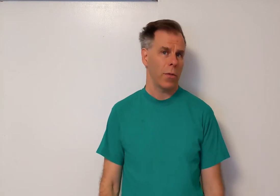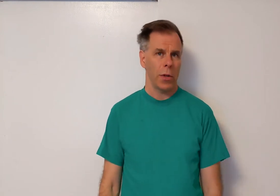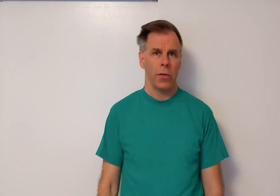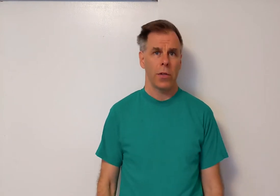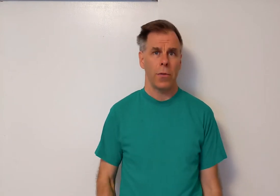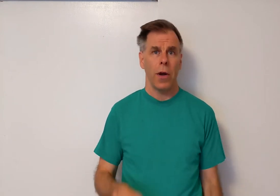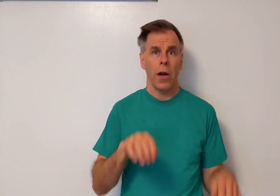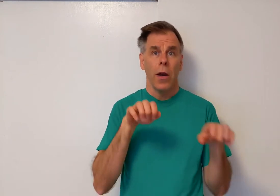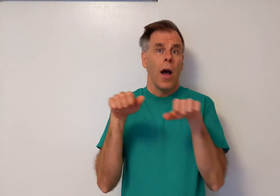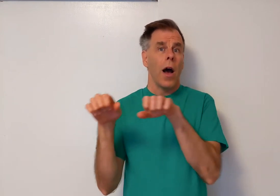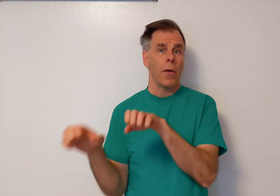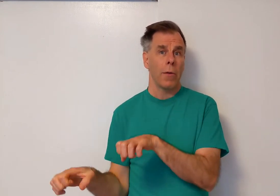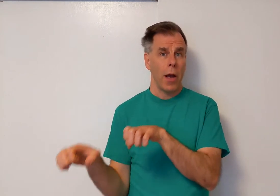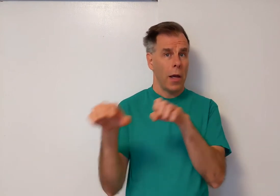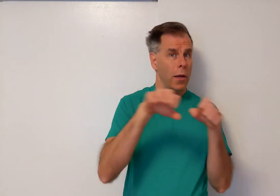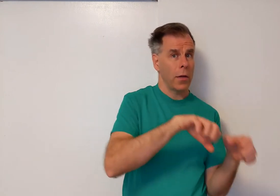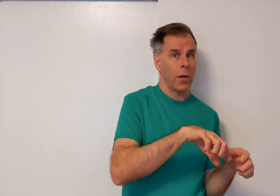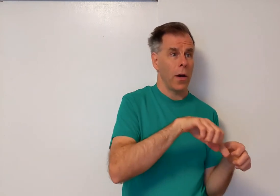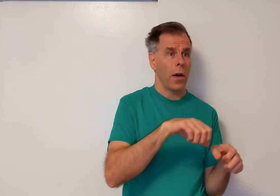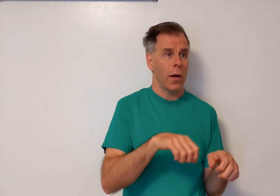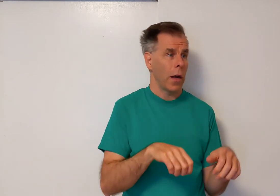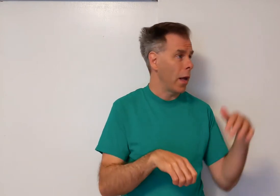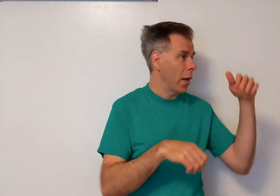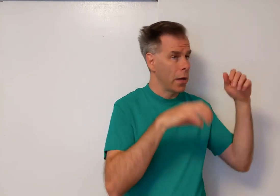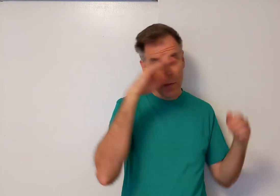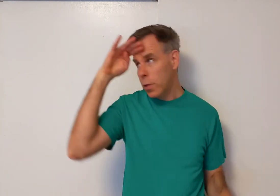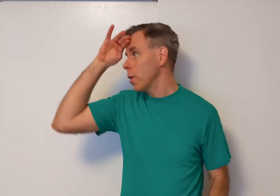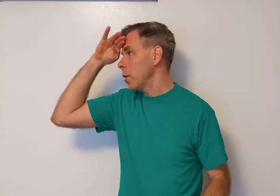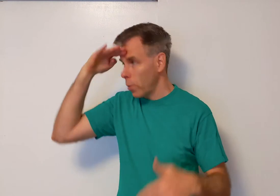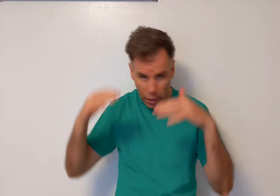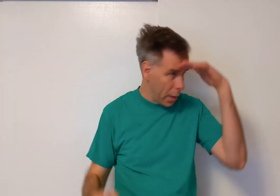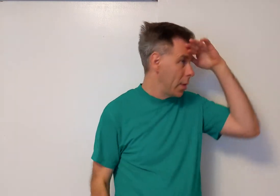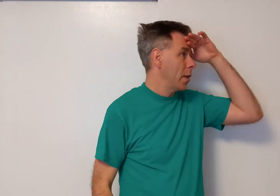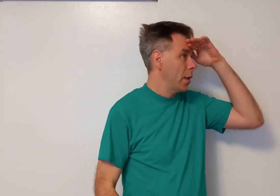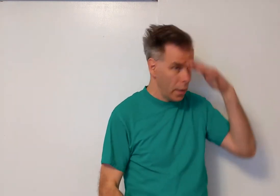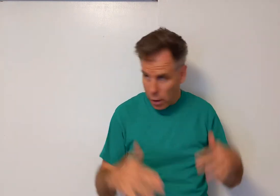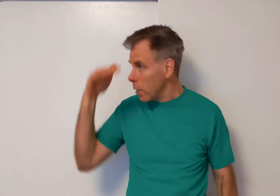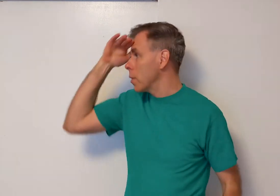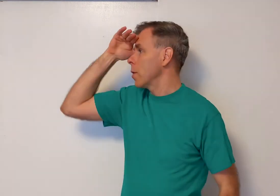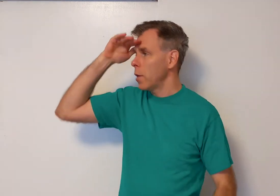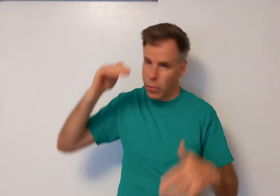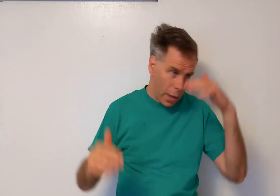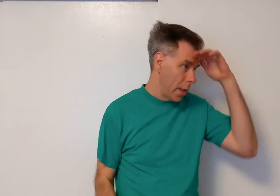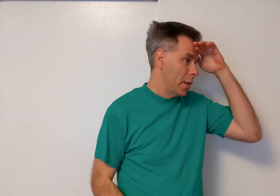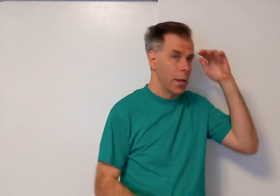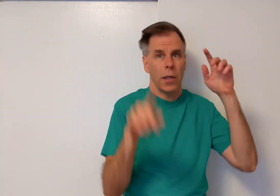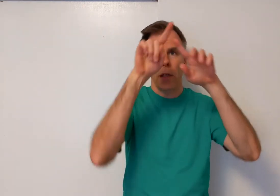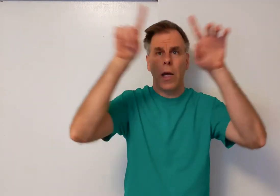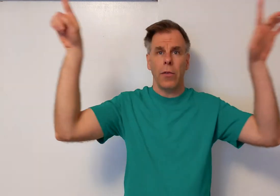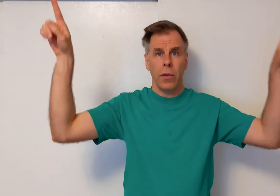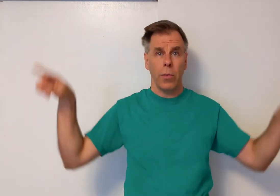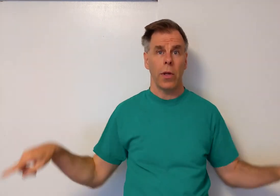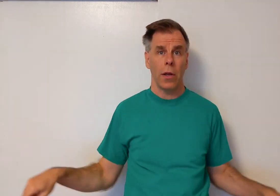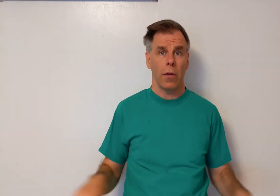we learned so far. I ride in the car and I see what I see. I see what I see out the window.